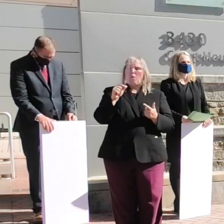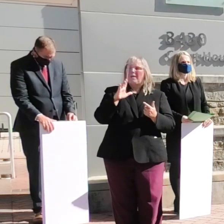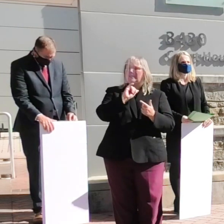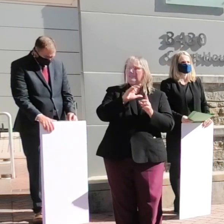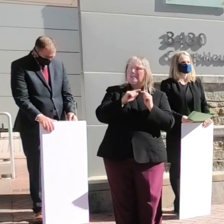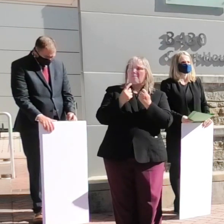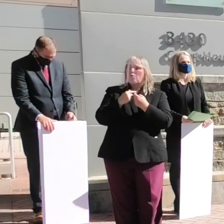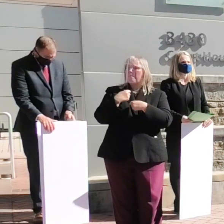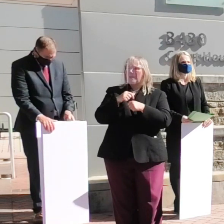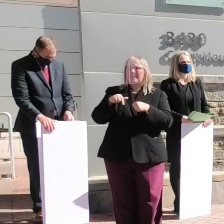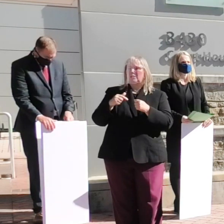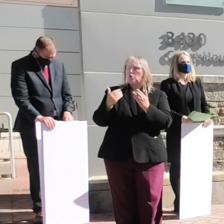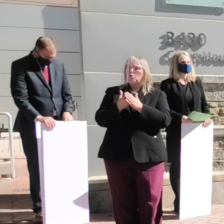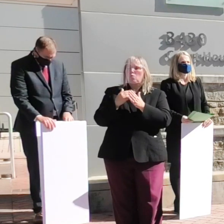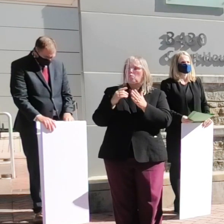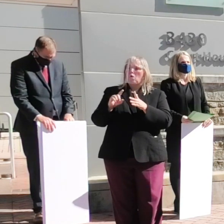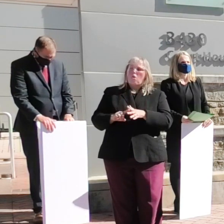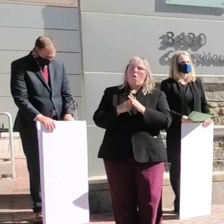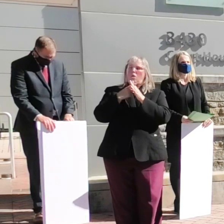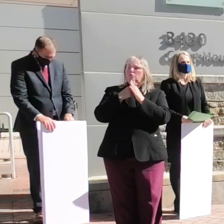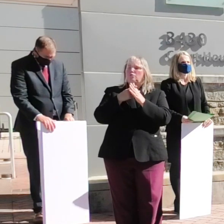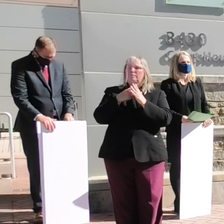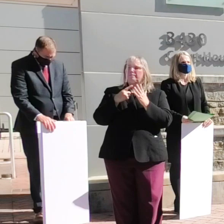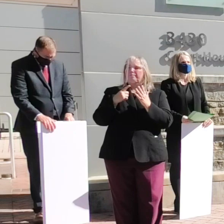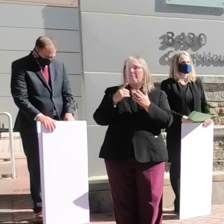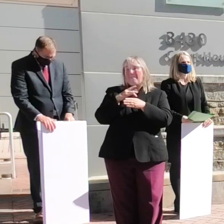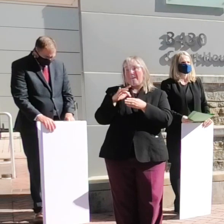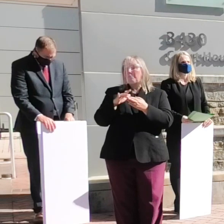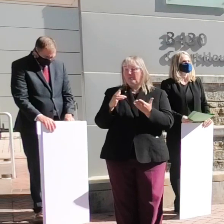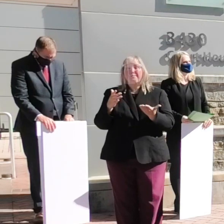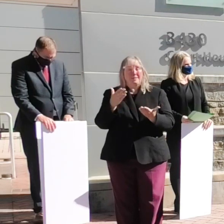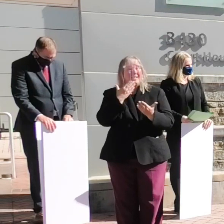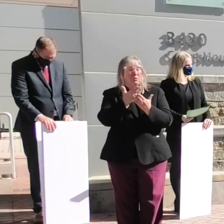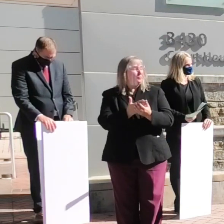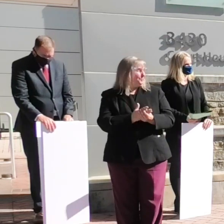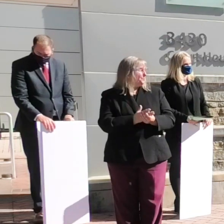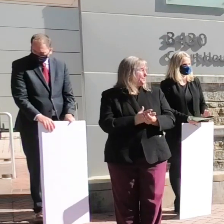new launch available. Thank you.